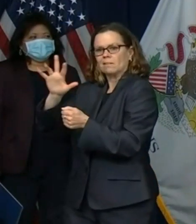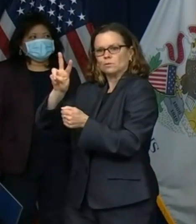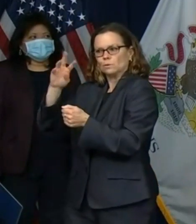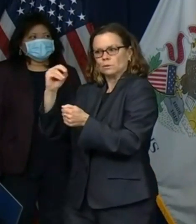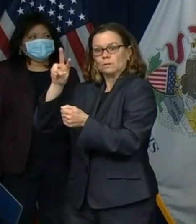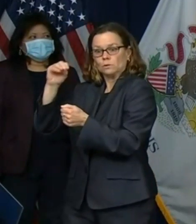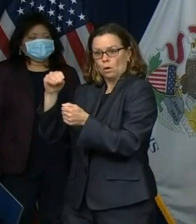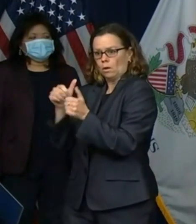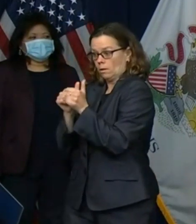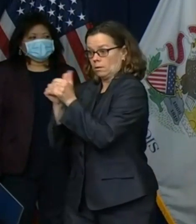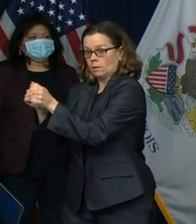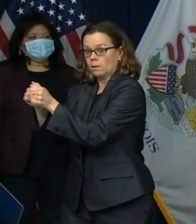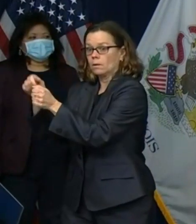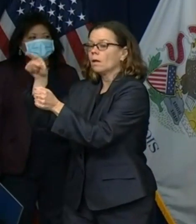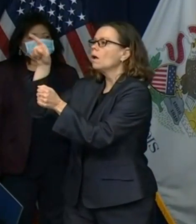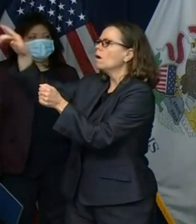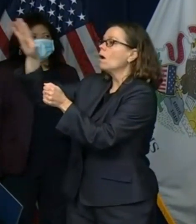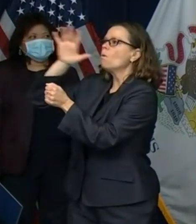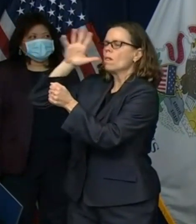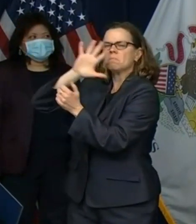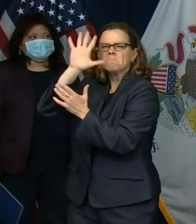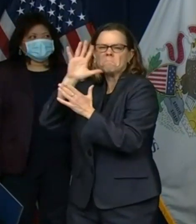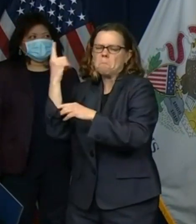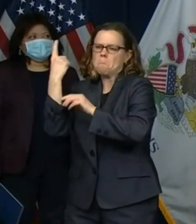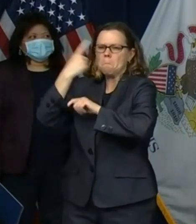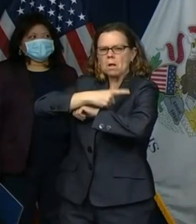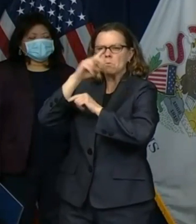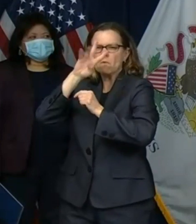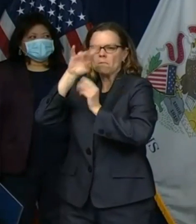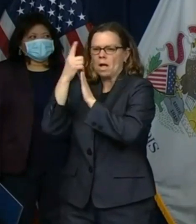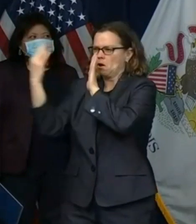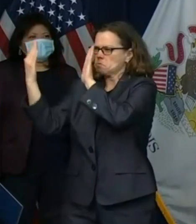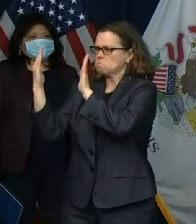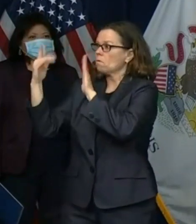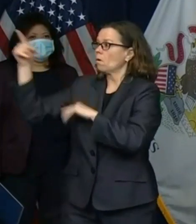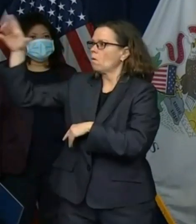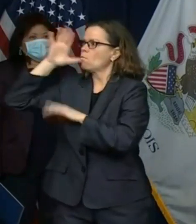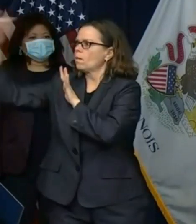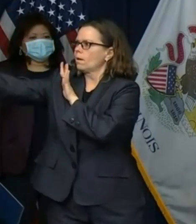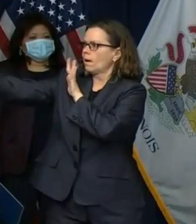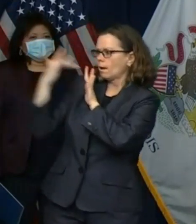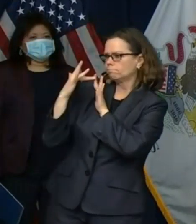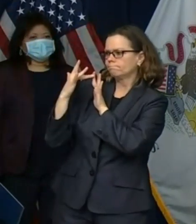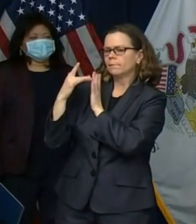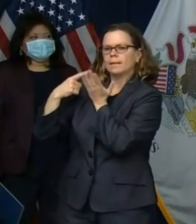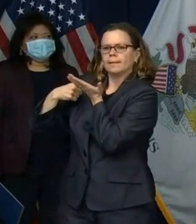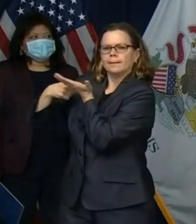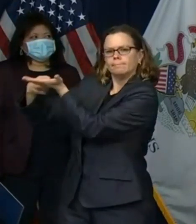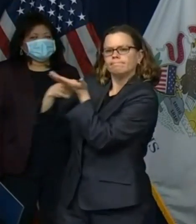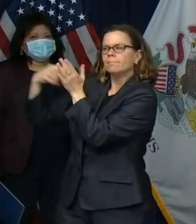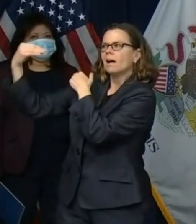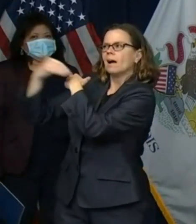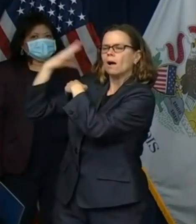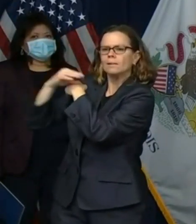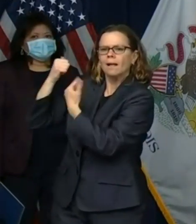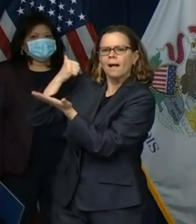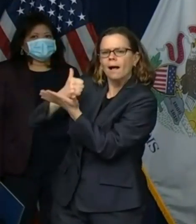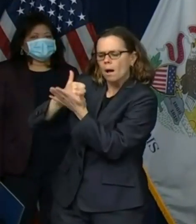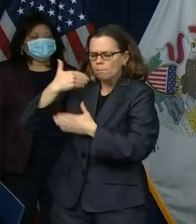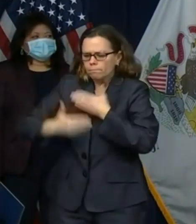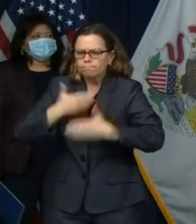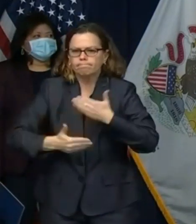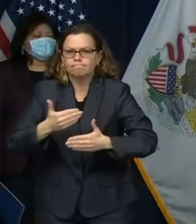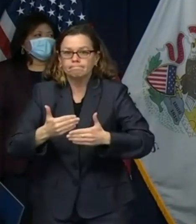from a counselor from a community mental health center who can help this program also has